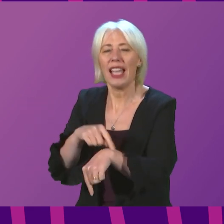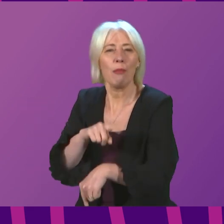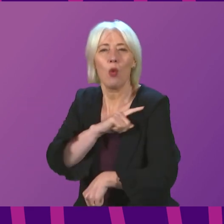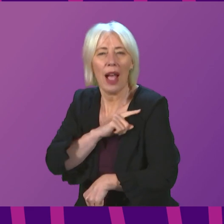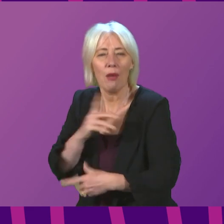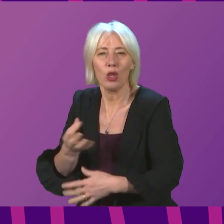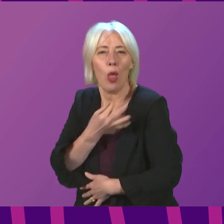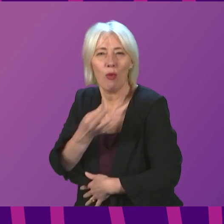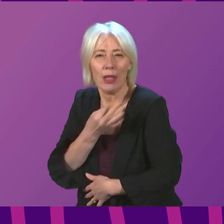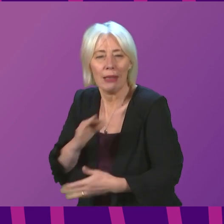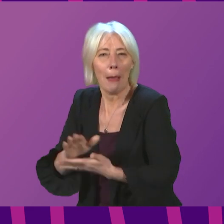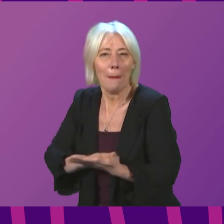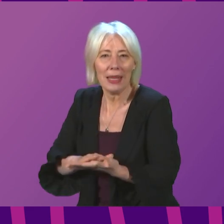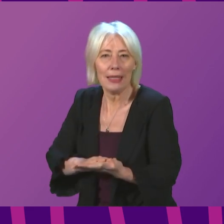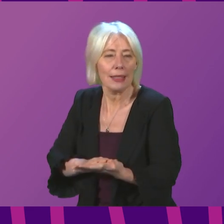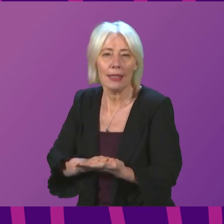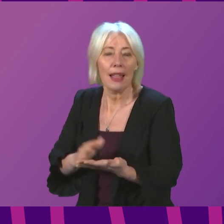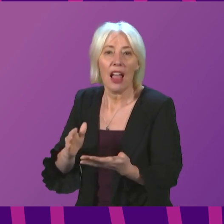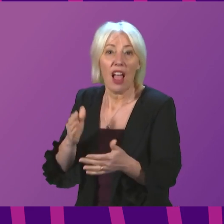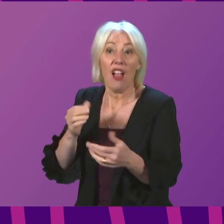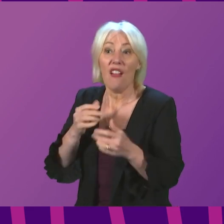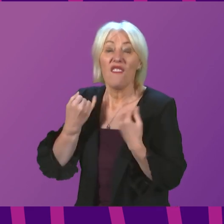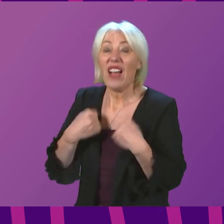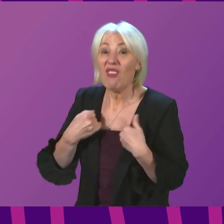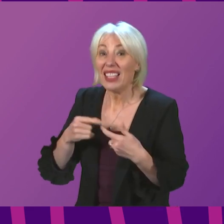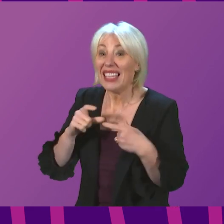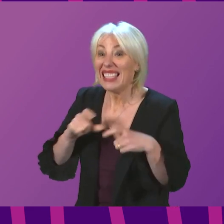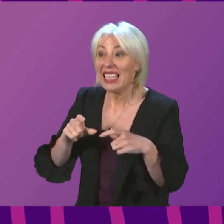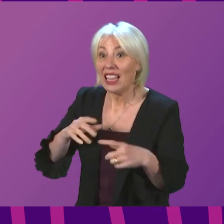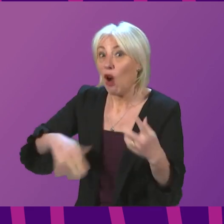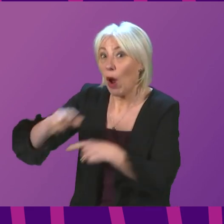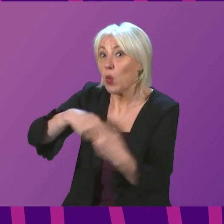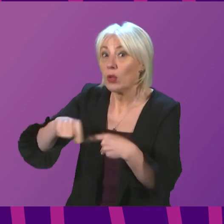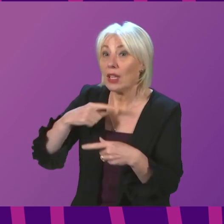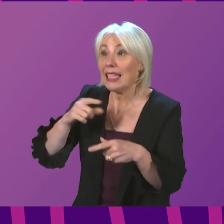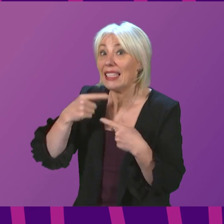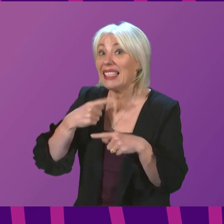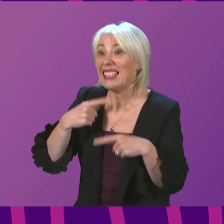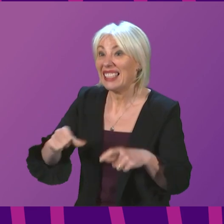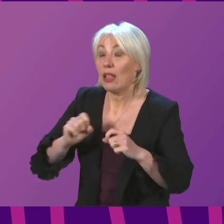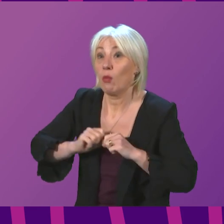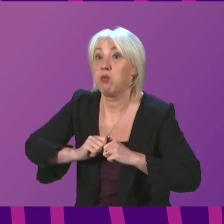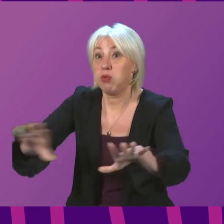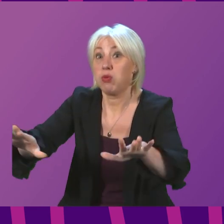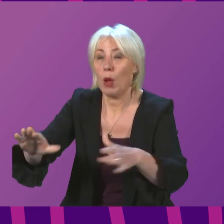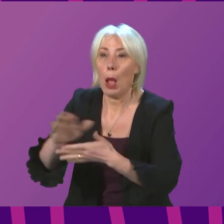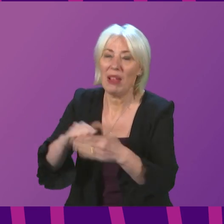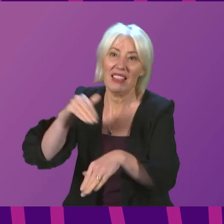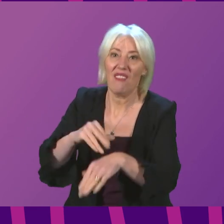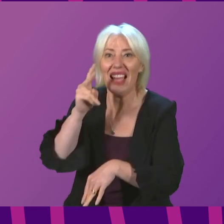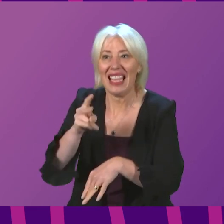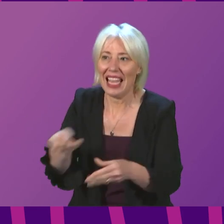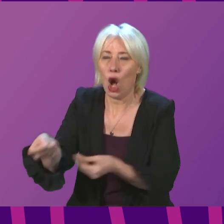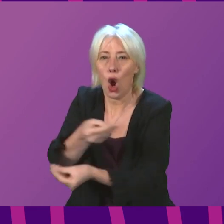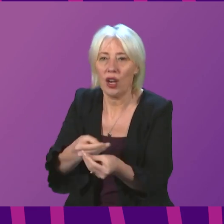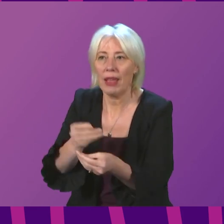we take is that we will actually accelerate the spread of the virus, and then that pressure on the economy will increase in the medium to longer